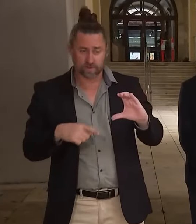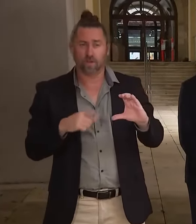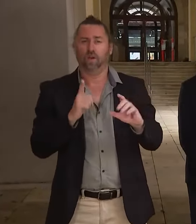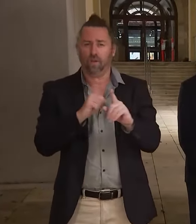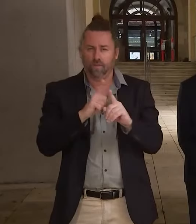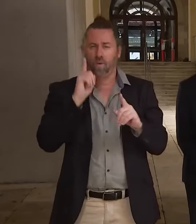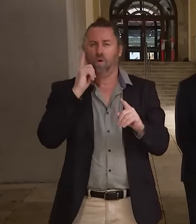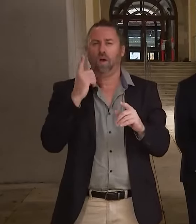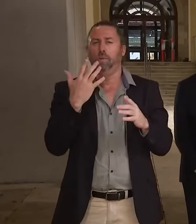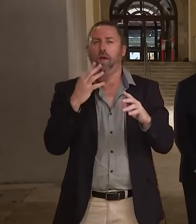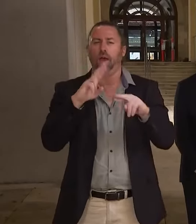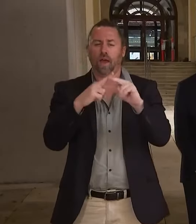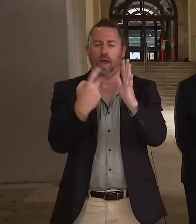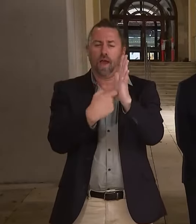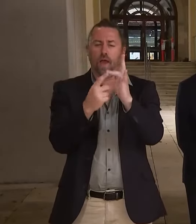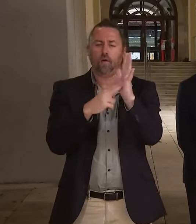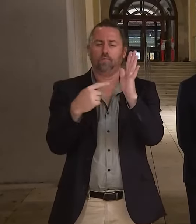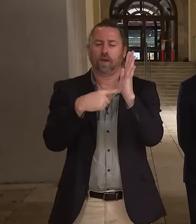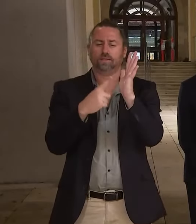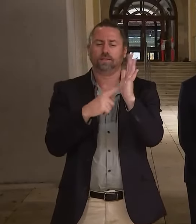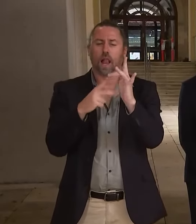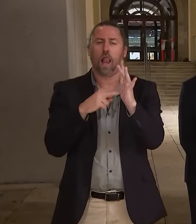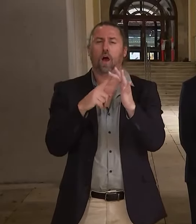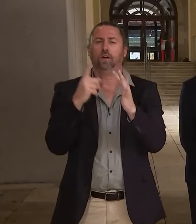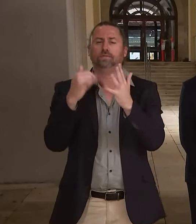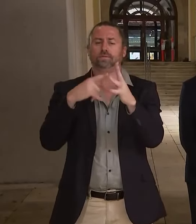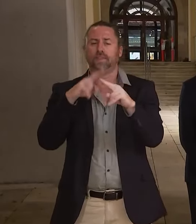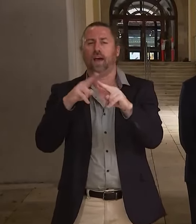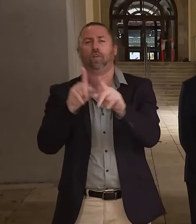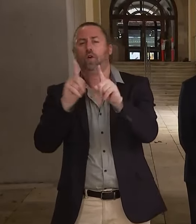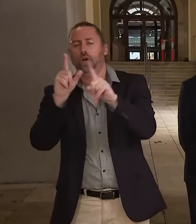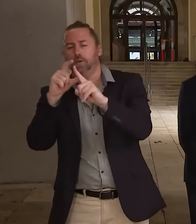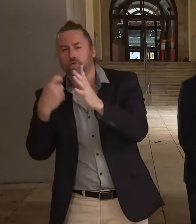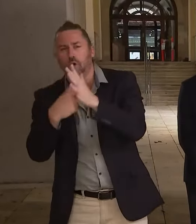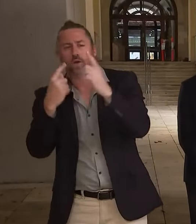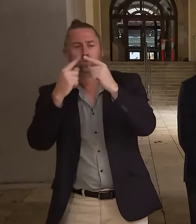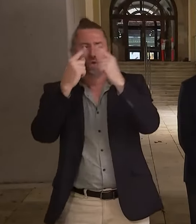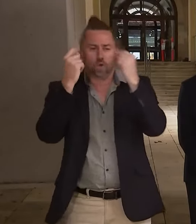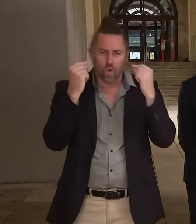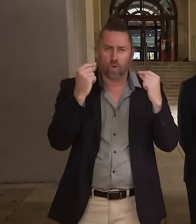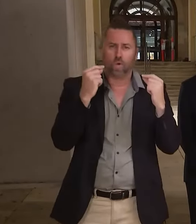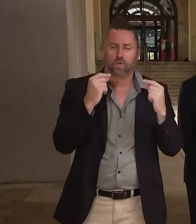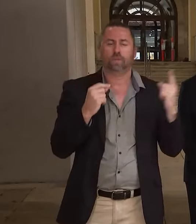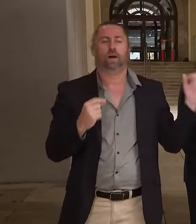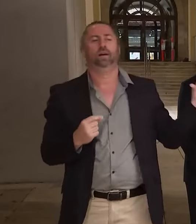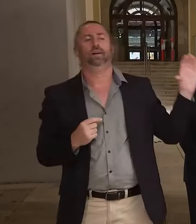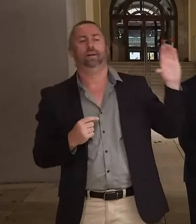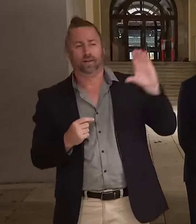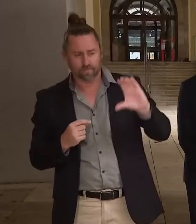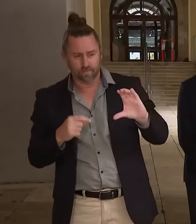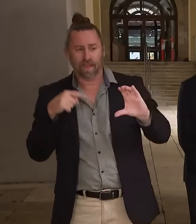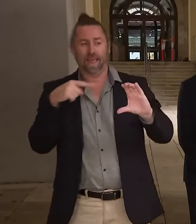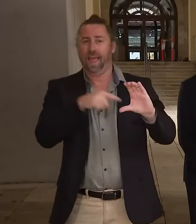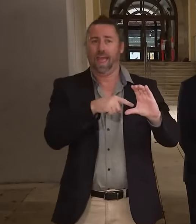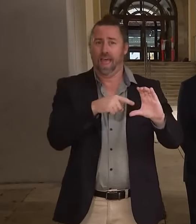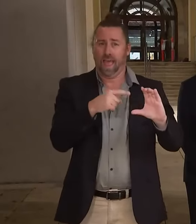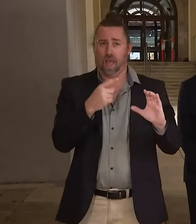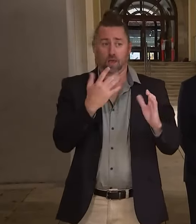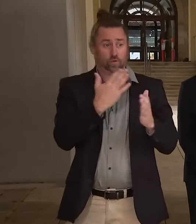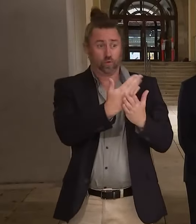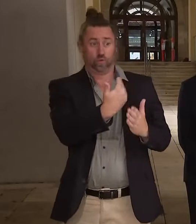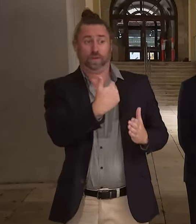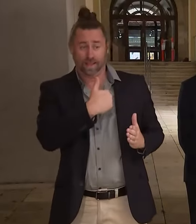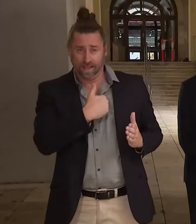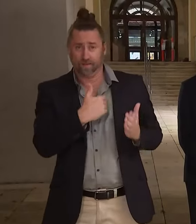staff, staff, but they were also supposed to be provided to all the states to help with the pressures on our